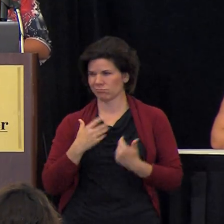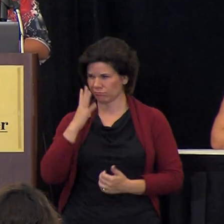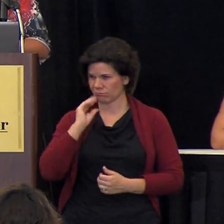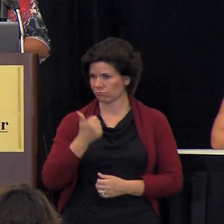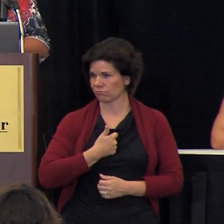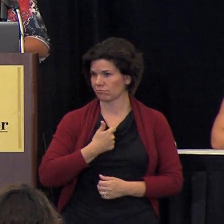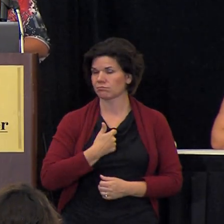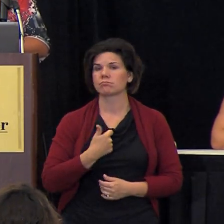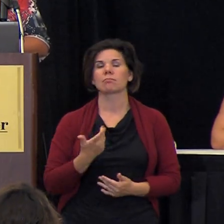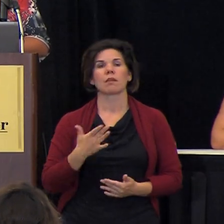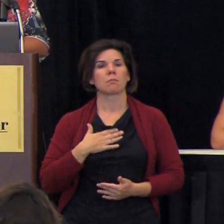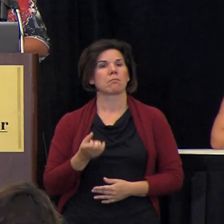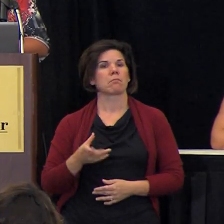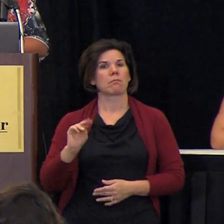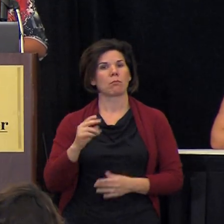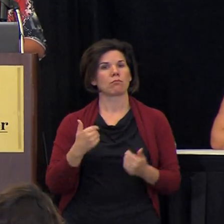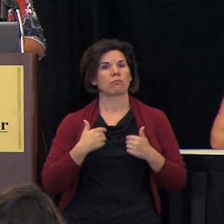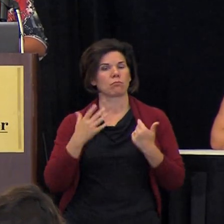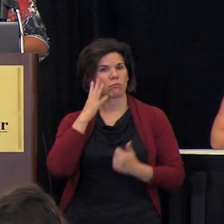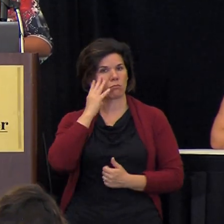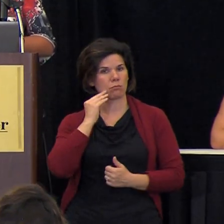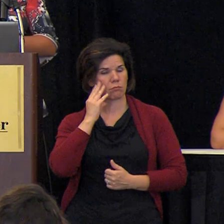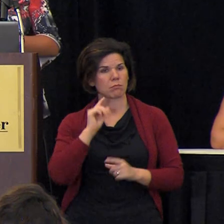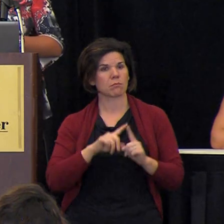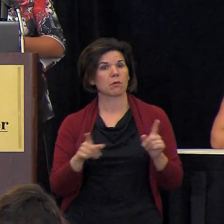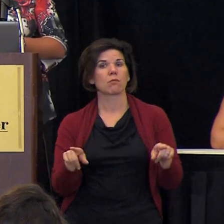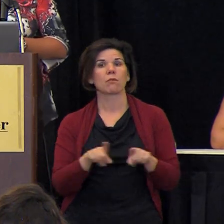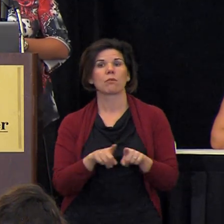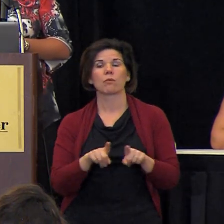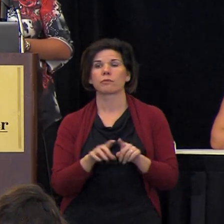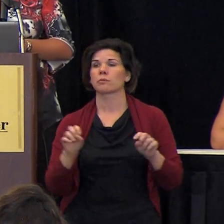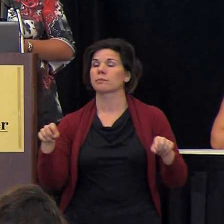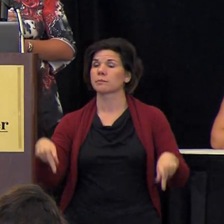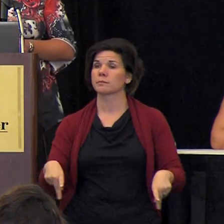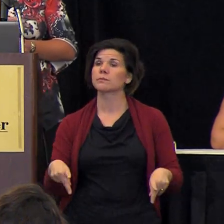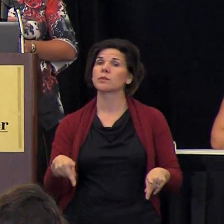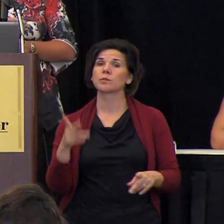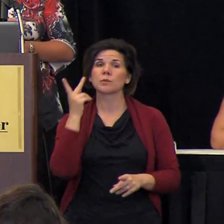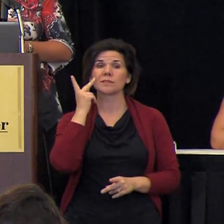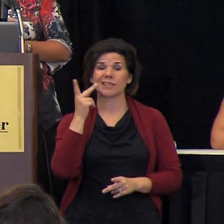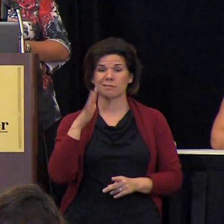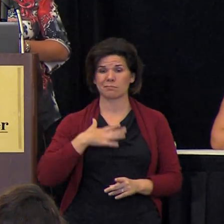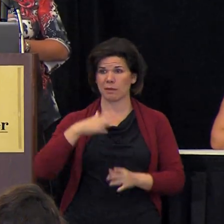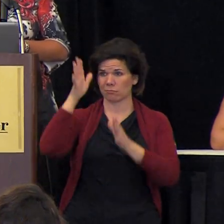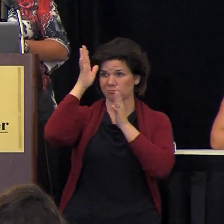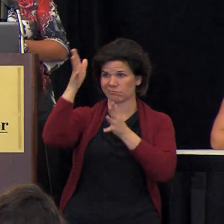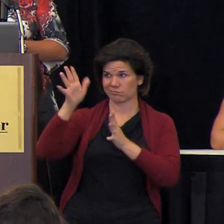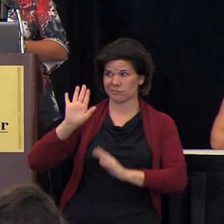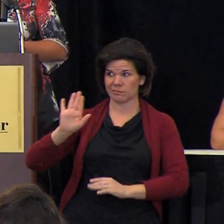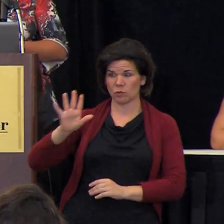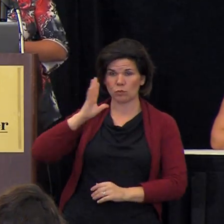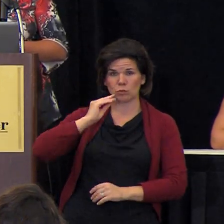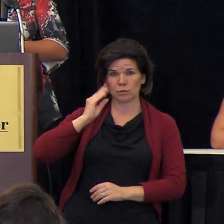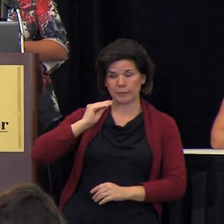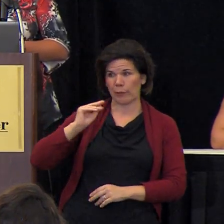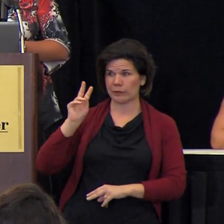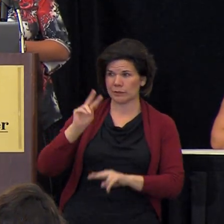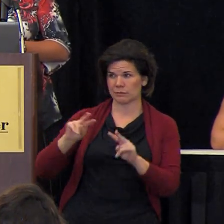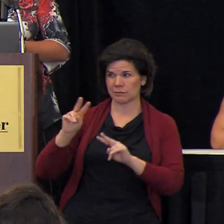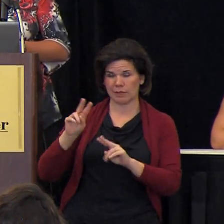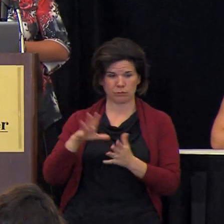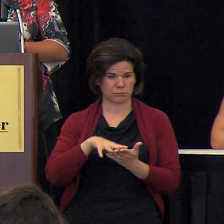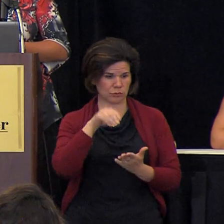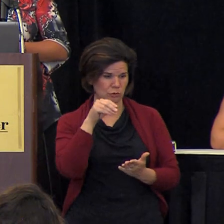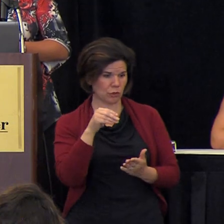teenager i had my own young experiences but i also had a chance to see what my grandparents went through as they were learning to